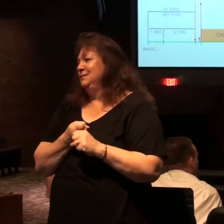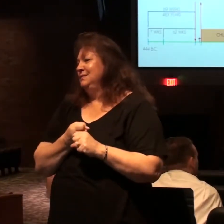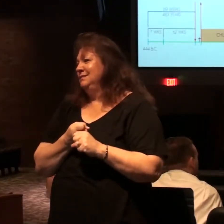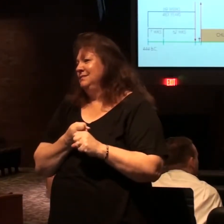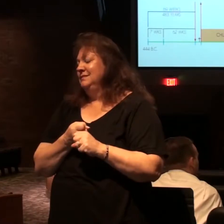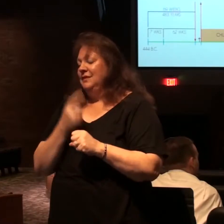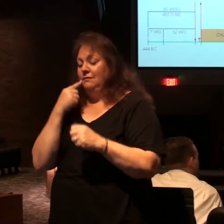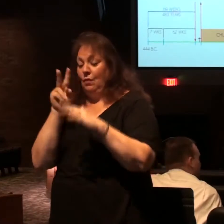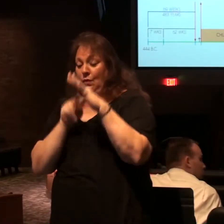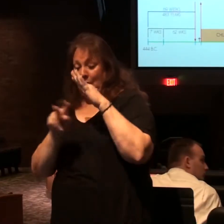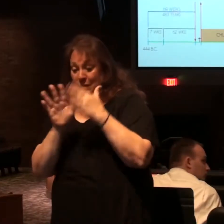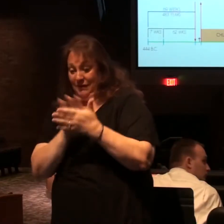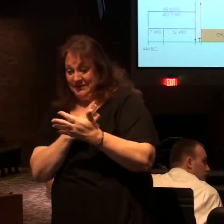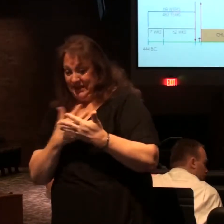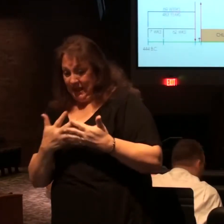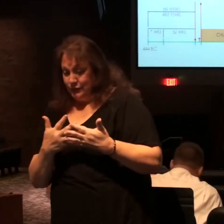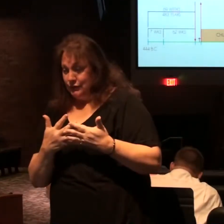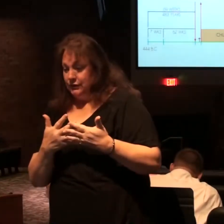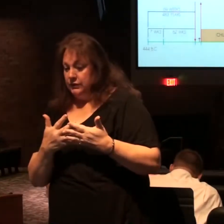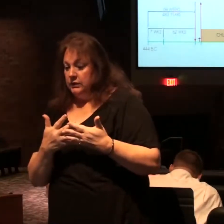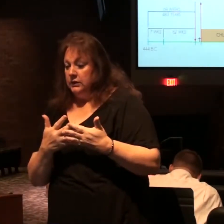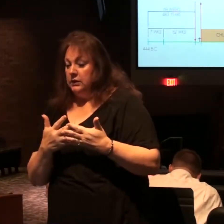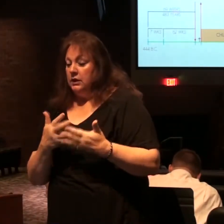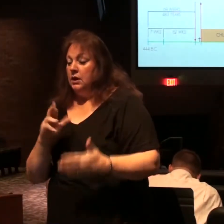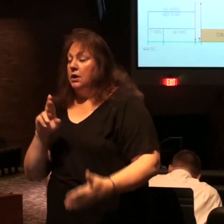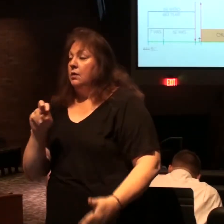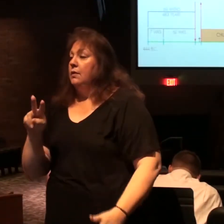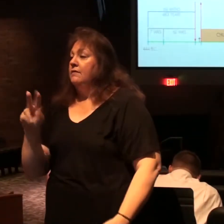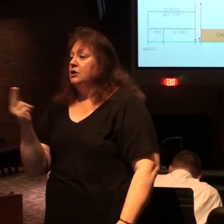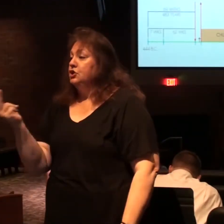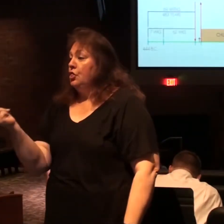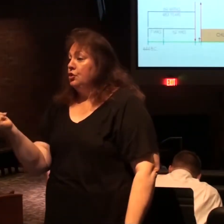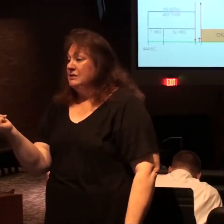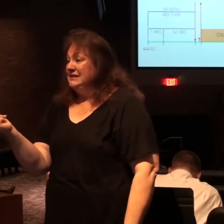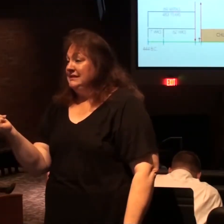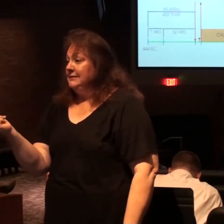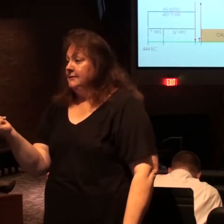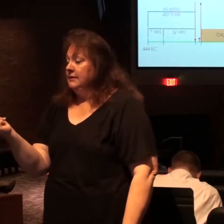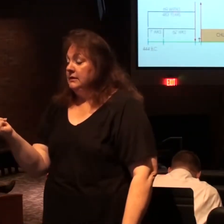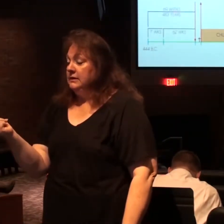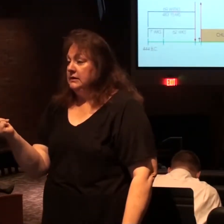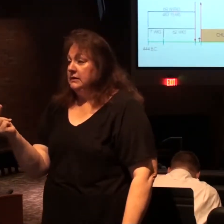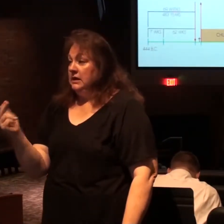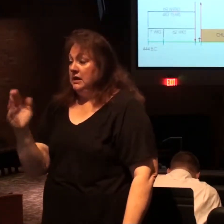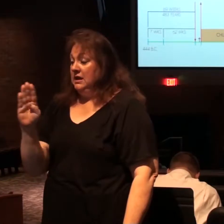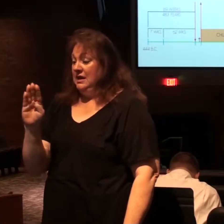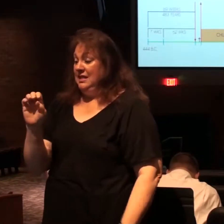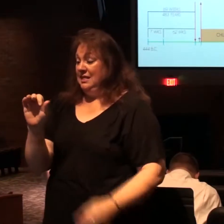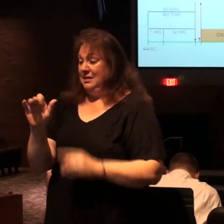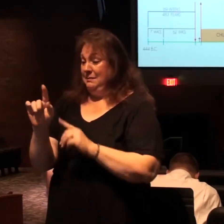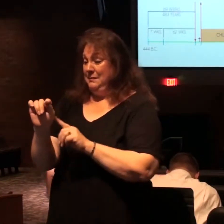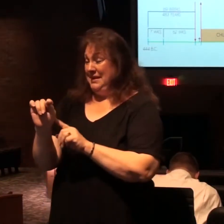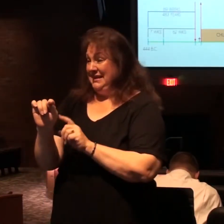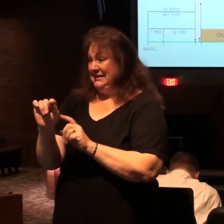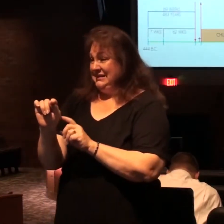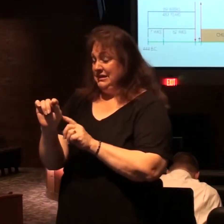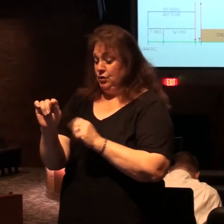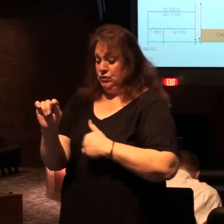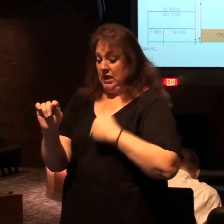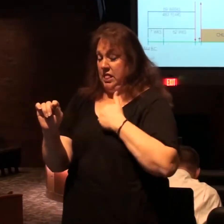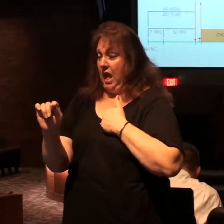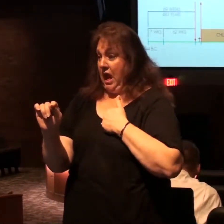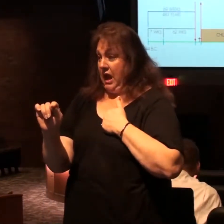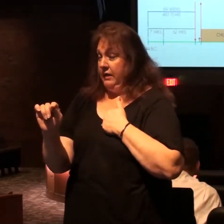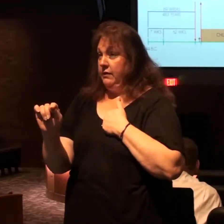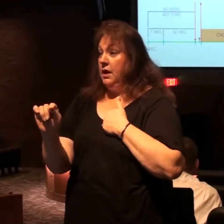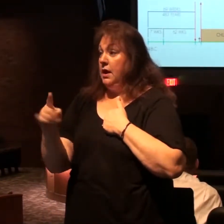prophetic calendar come down into chapter 13 this beast who's come to life who is